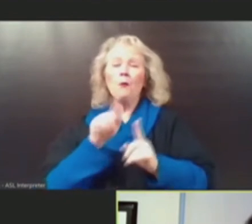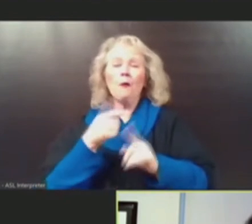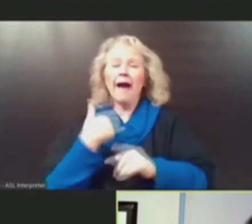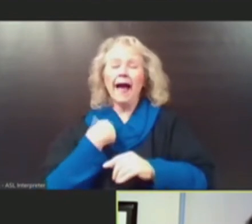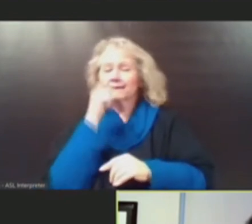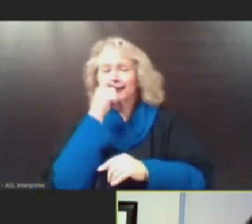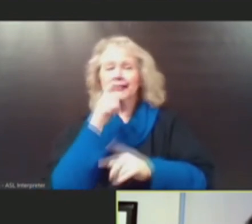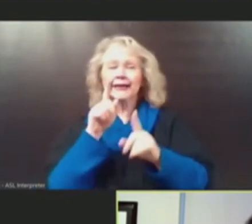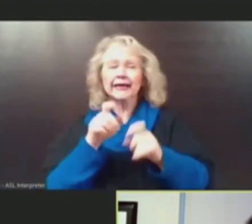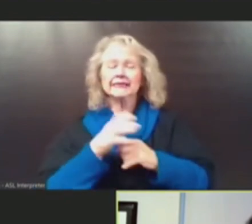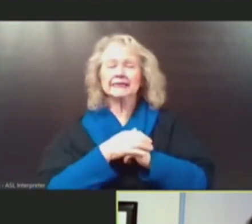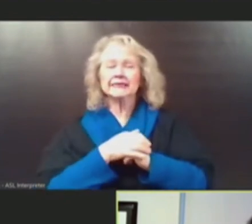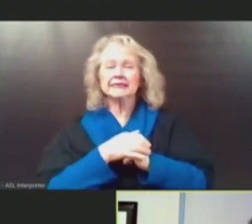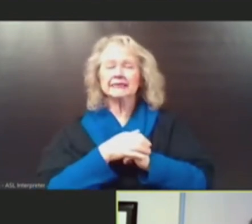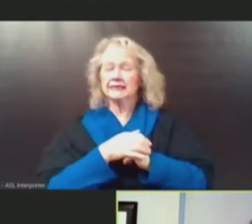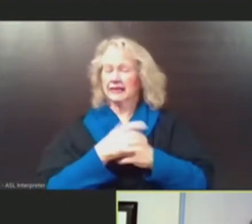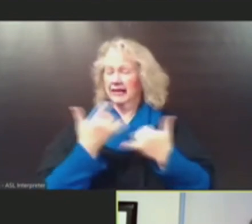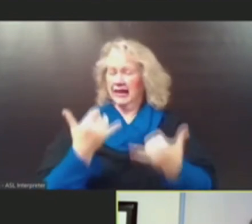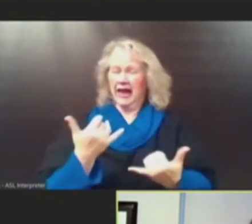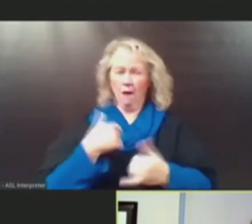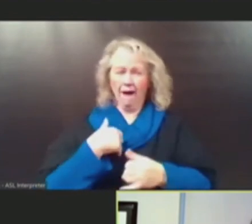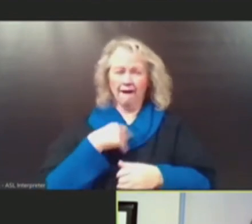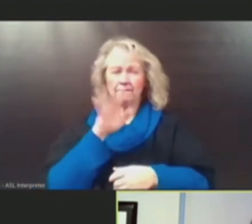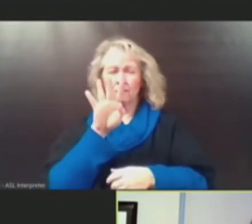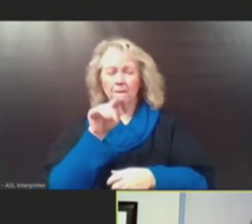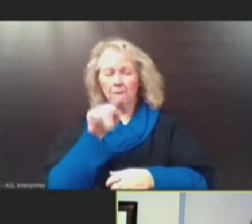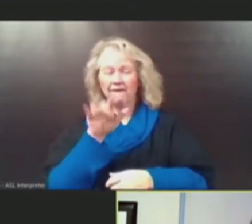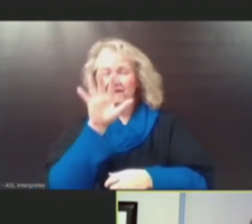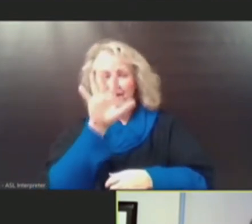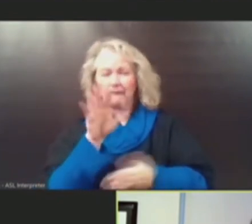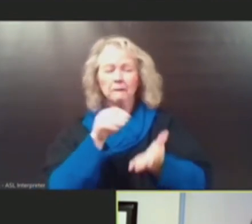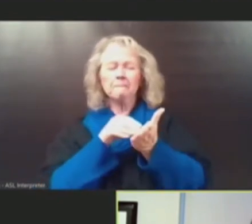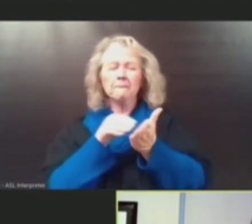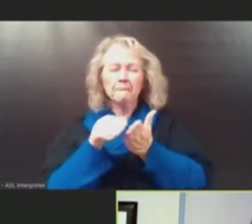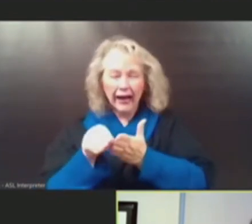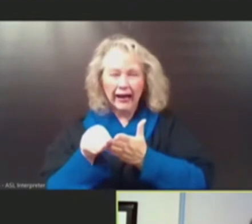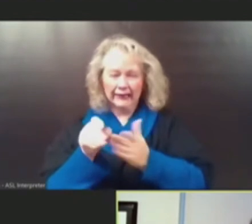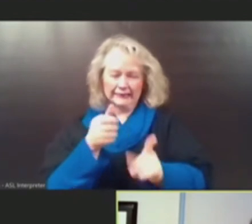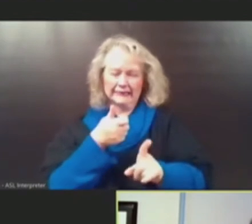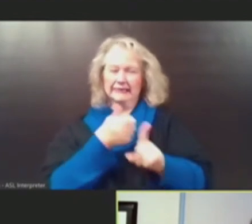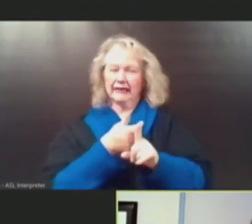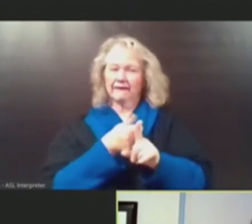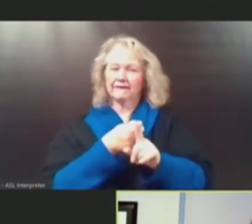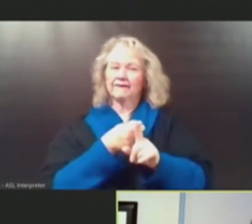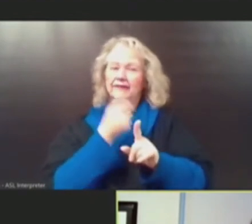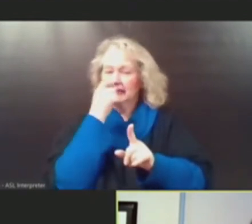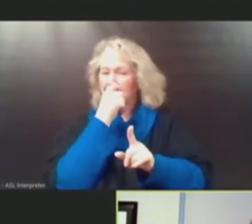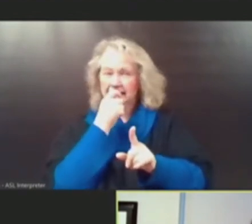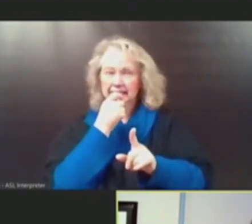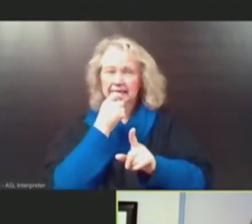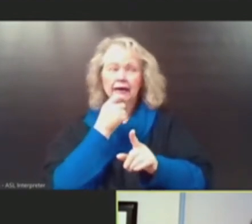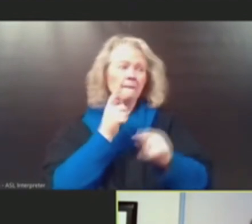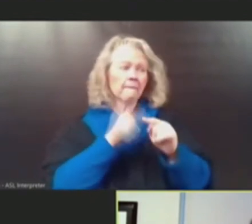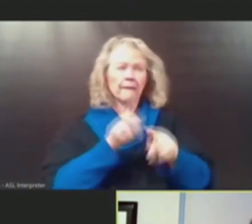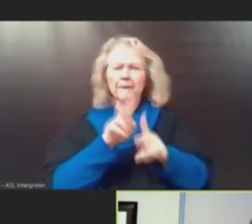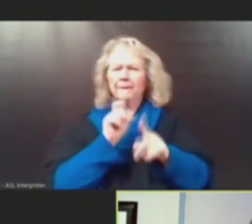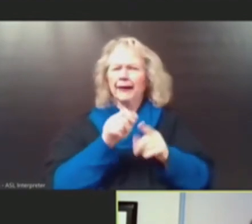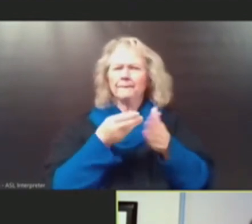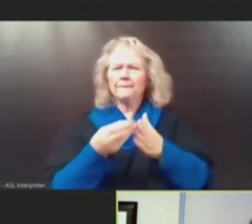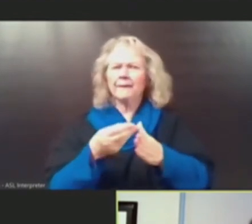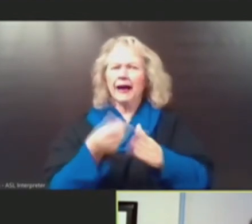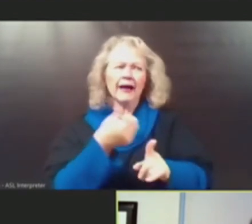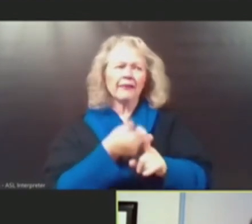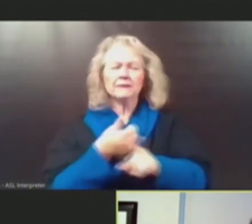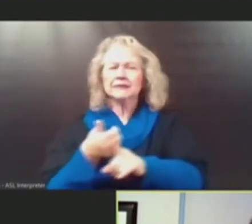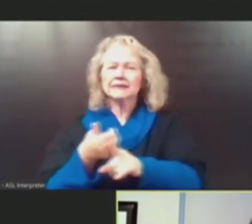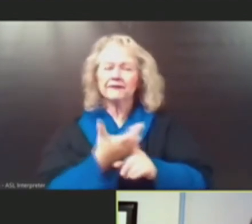.5 million self-tests that the state has provided in addition to other tests that people can buy over the counter right